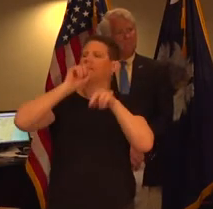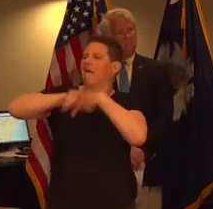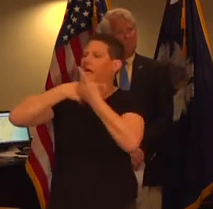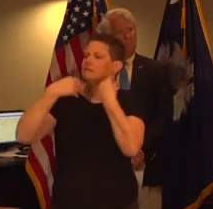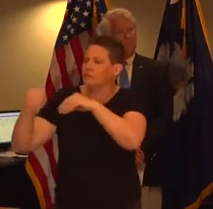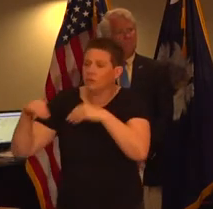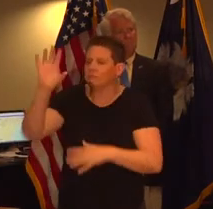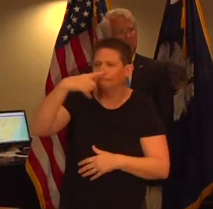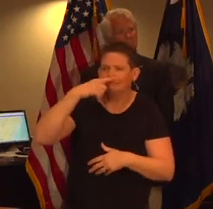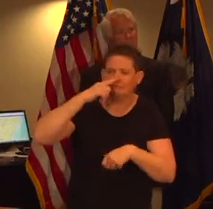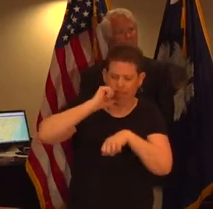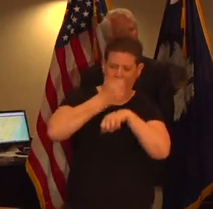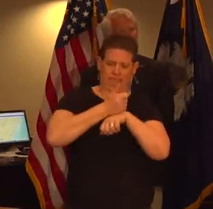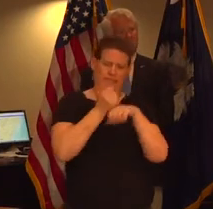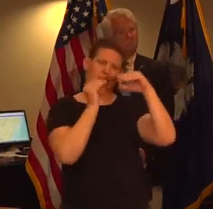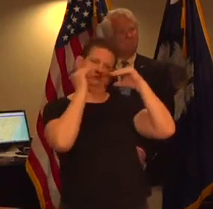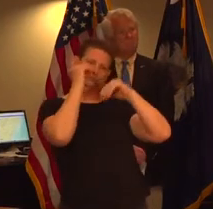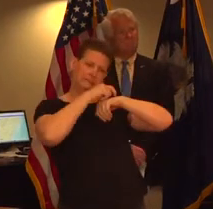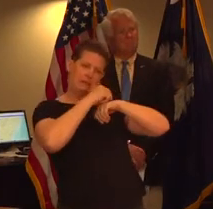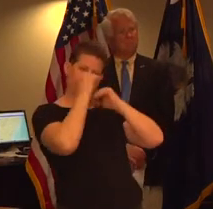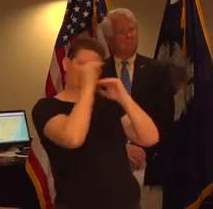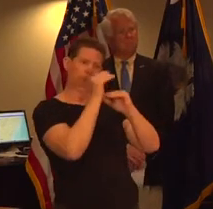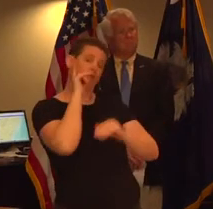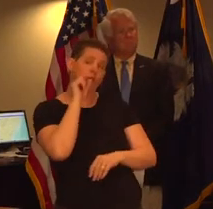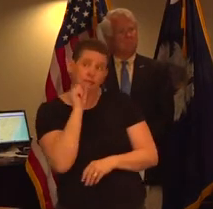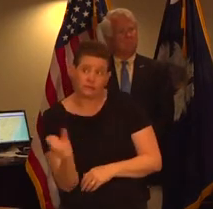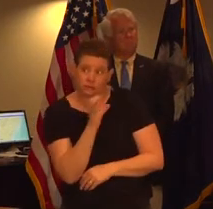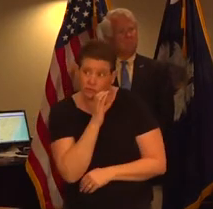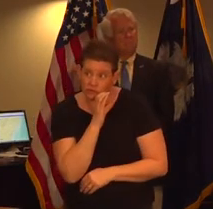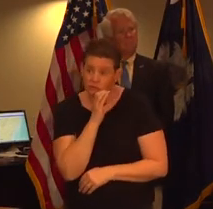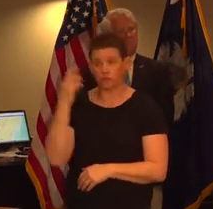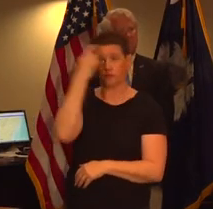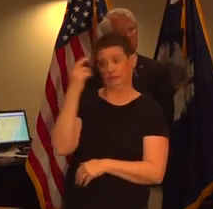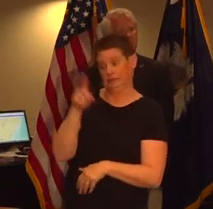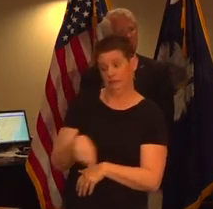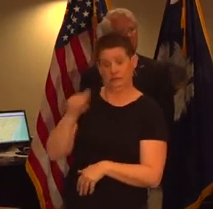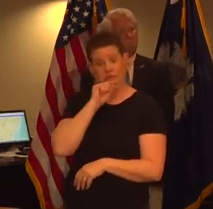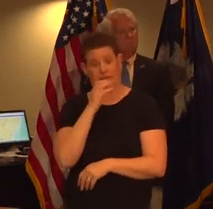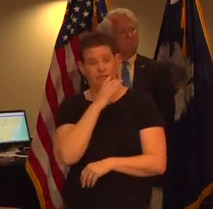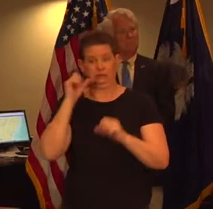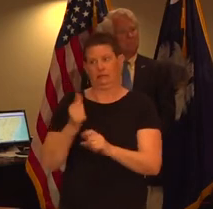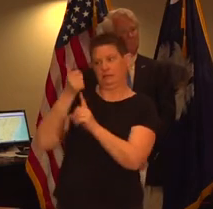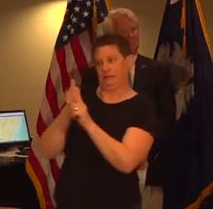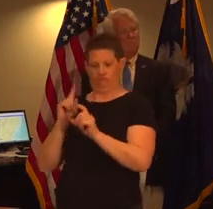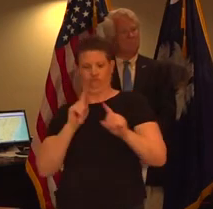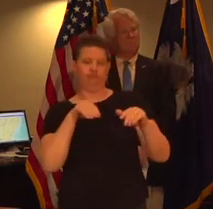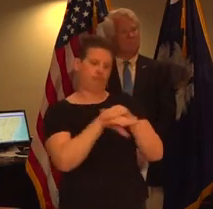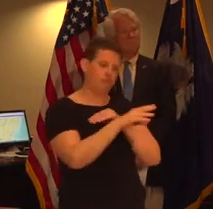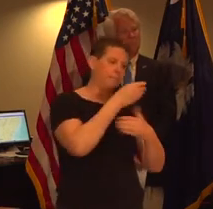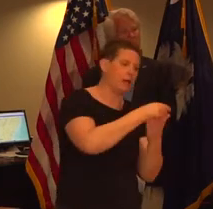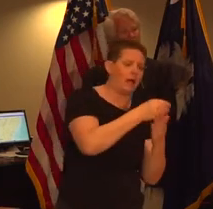so our senior citizens could go in without the rush of other other customers and buy their necessary